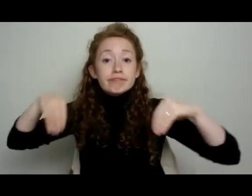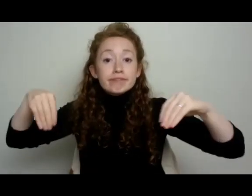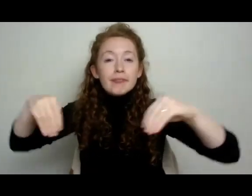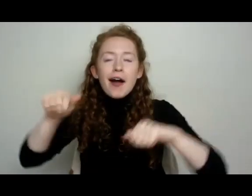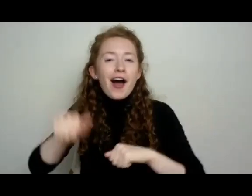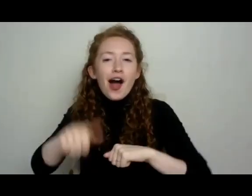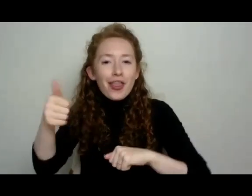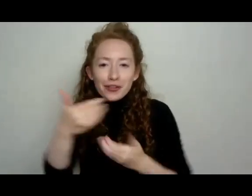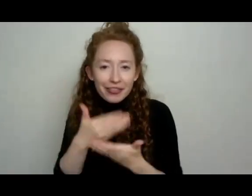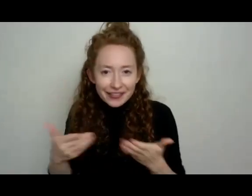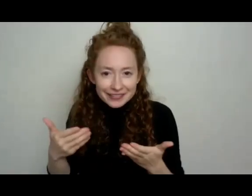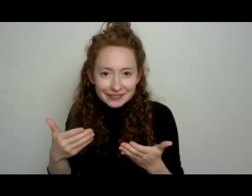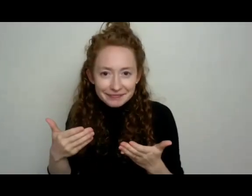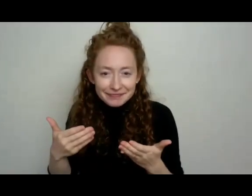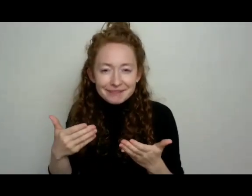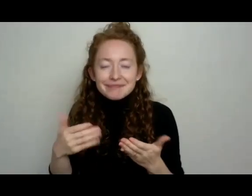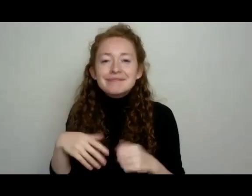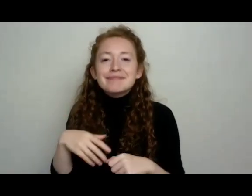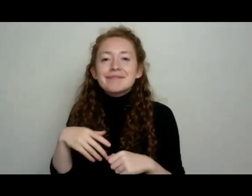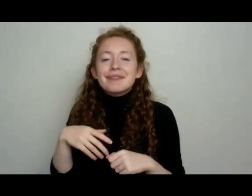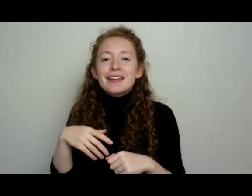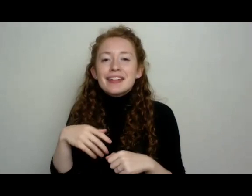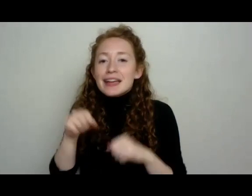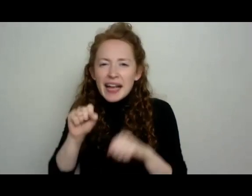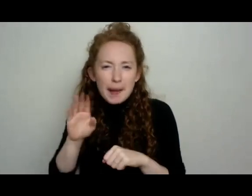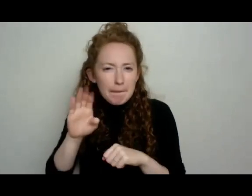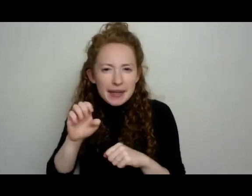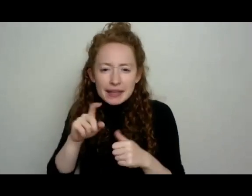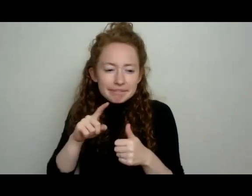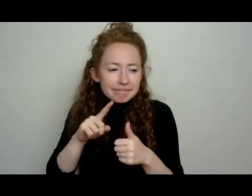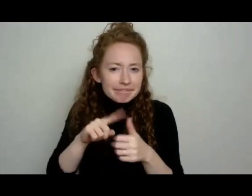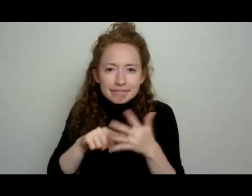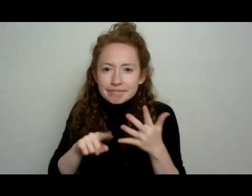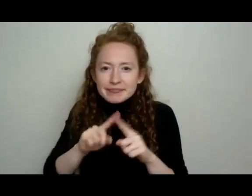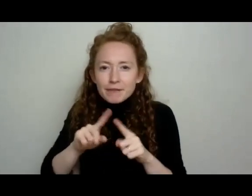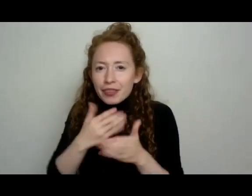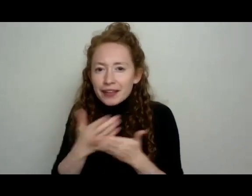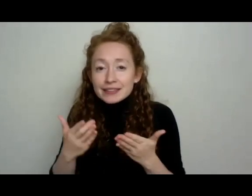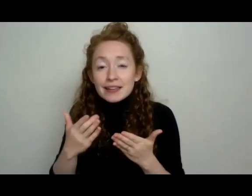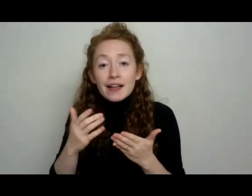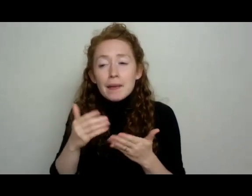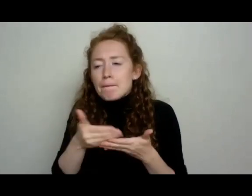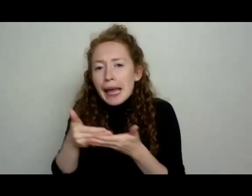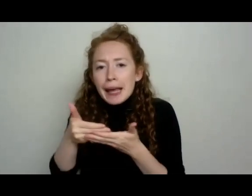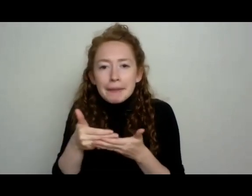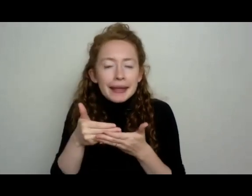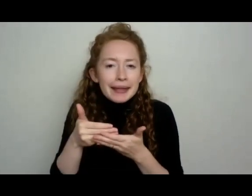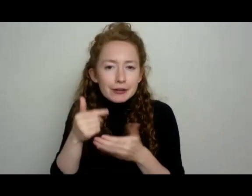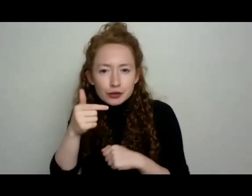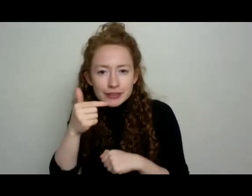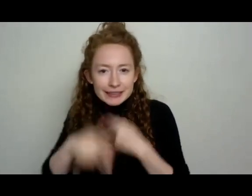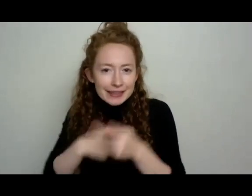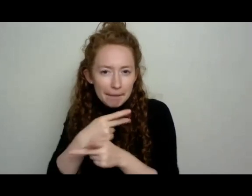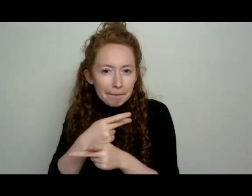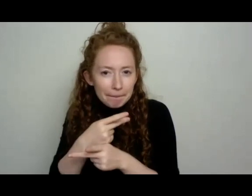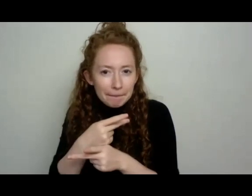surround it in a moat of something that will be baby leafy greens. So whether it's baby